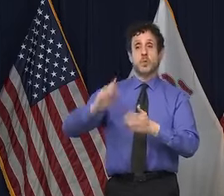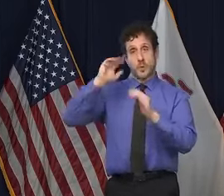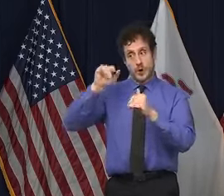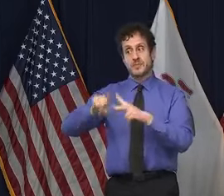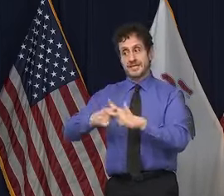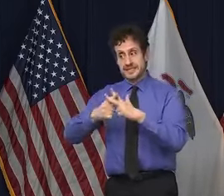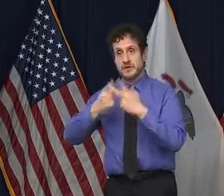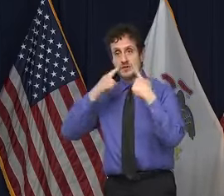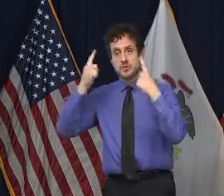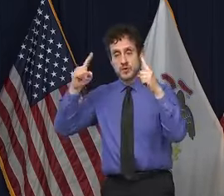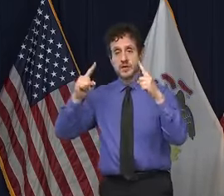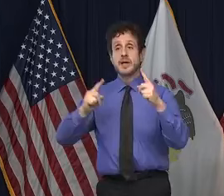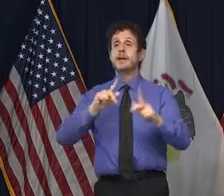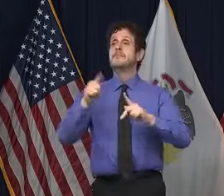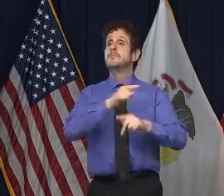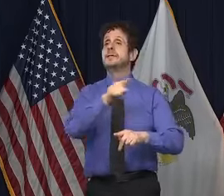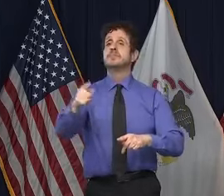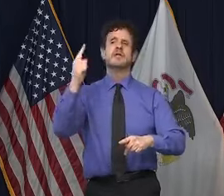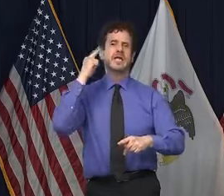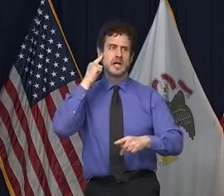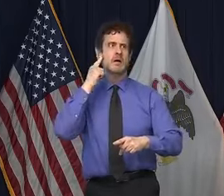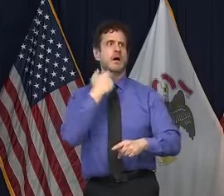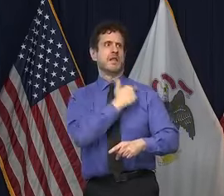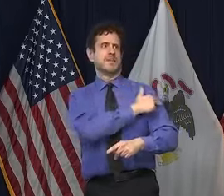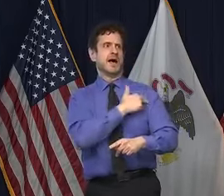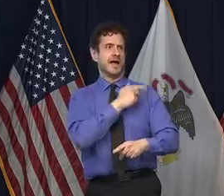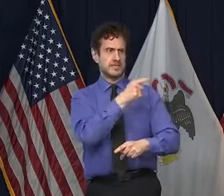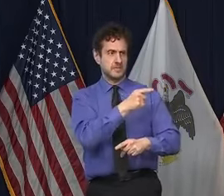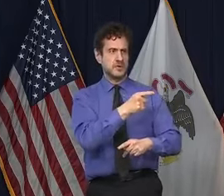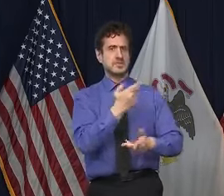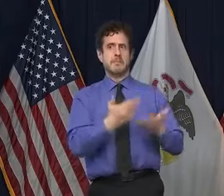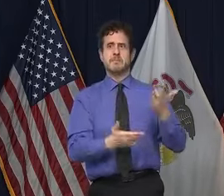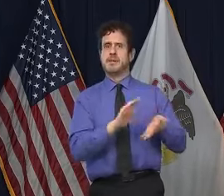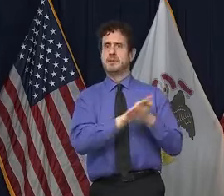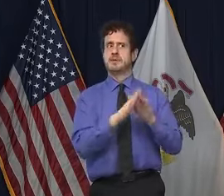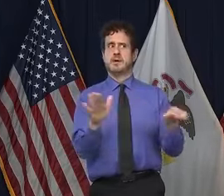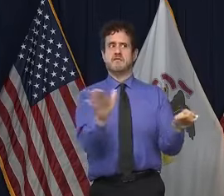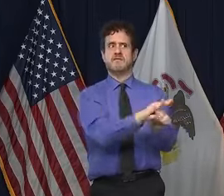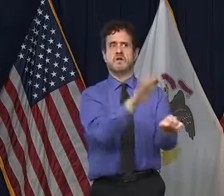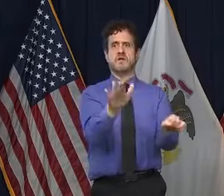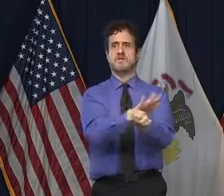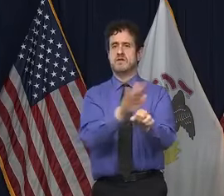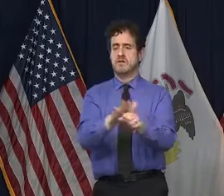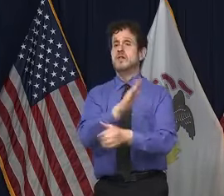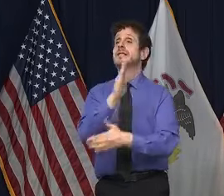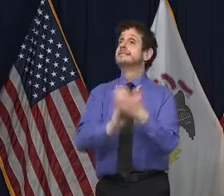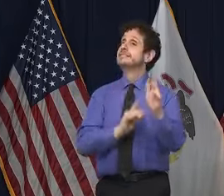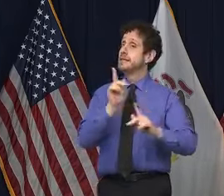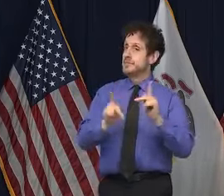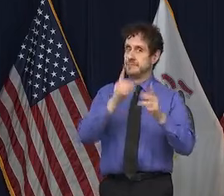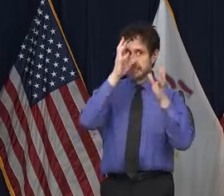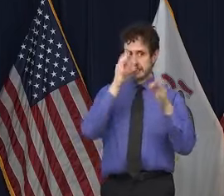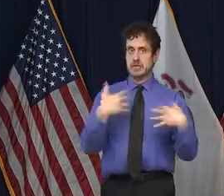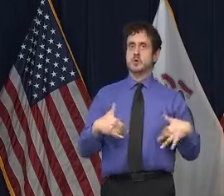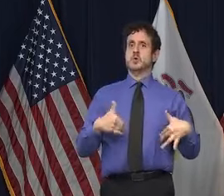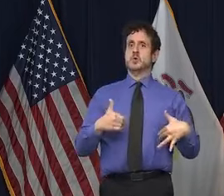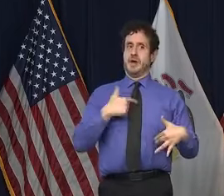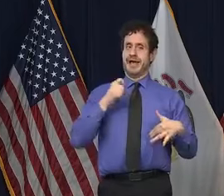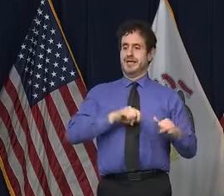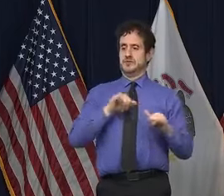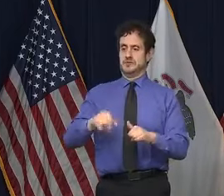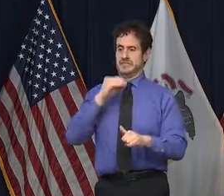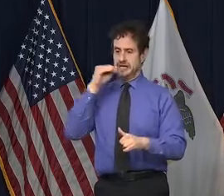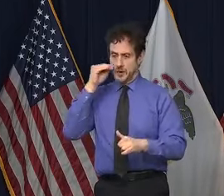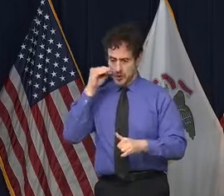their hospitals are actually being threatened in terms of their capacity, that that has encouraged some additional behaviors. I will know from,